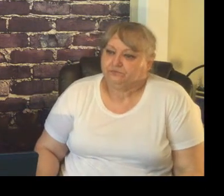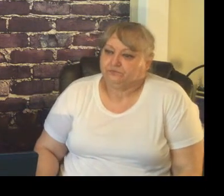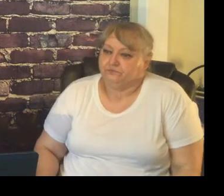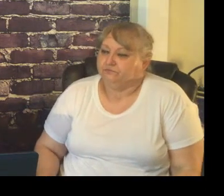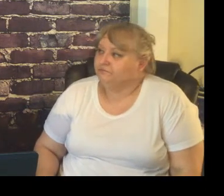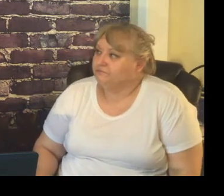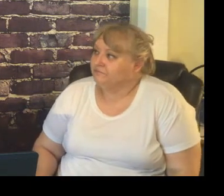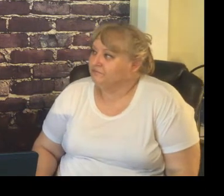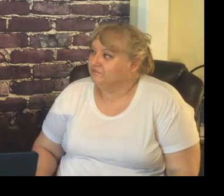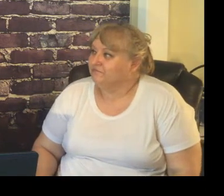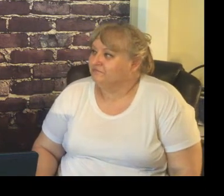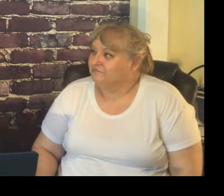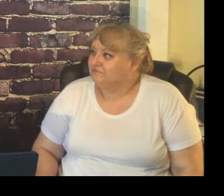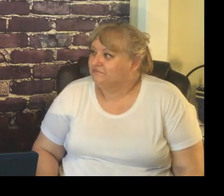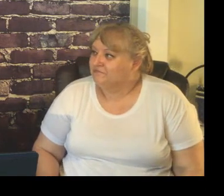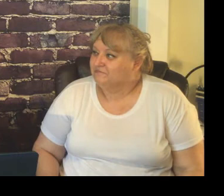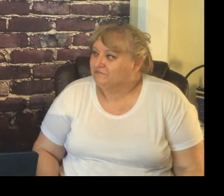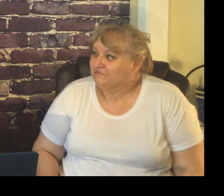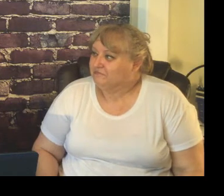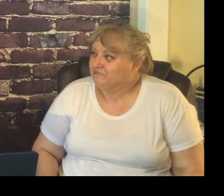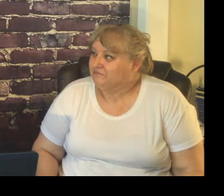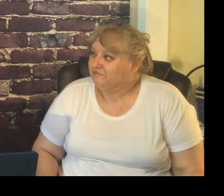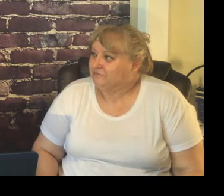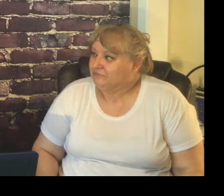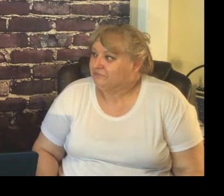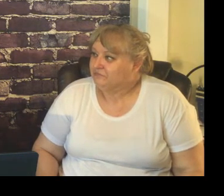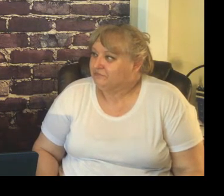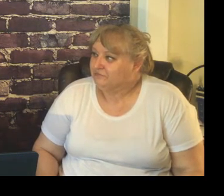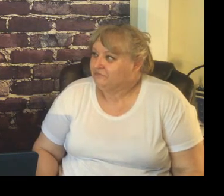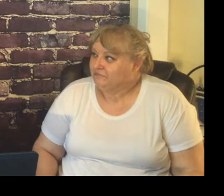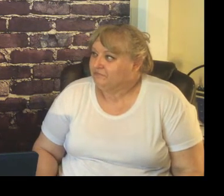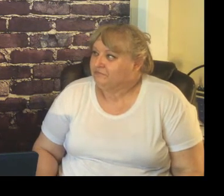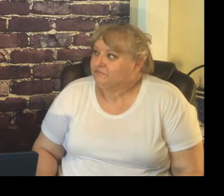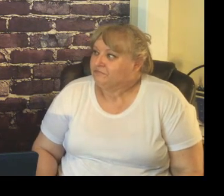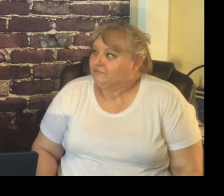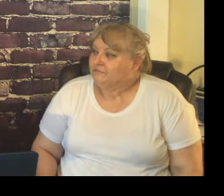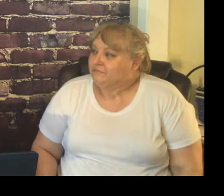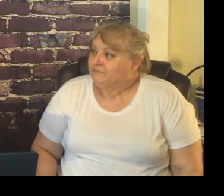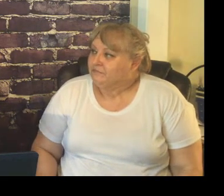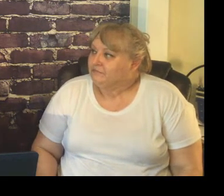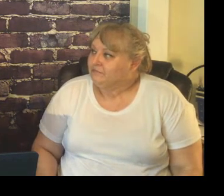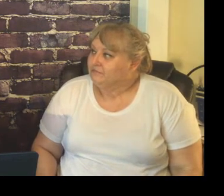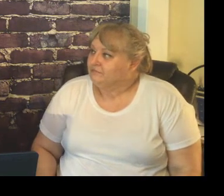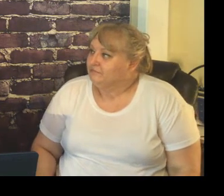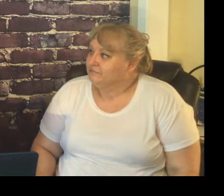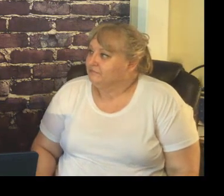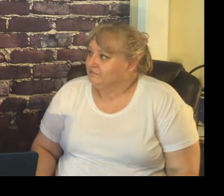remember vividly having a class at one point a fifth grade class that they pretty much ran